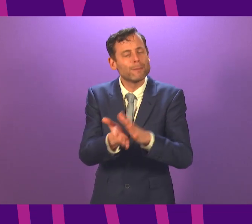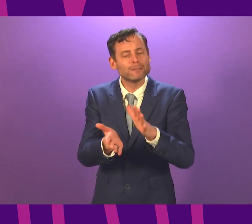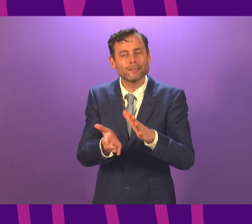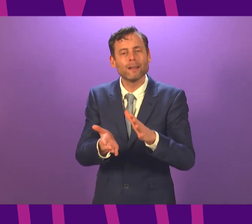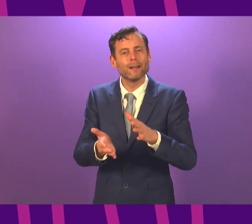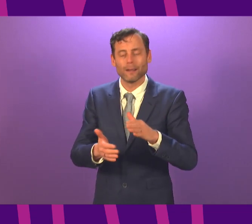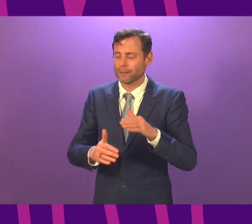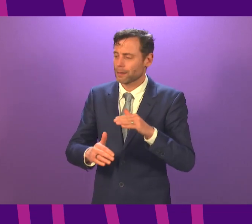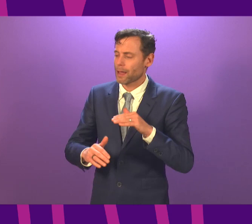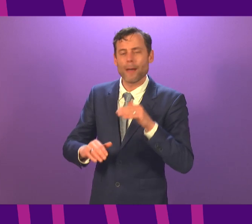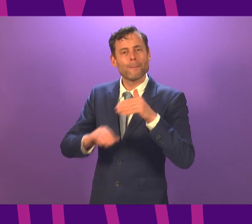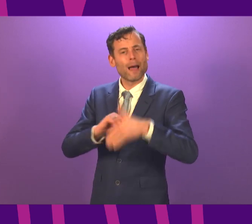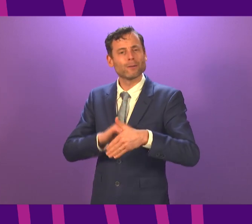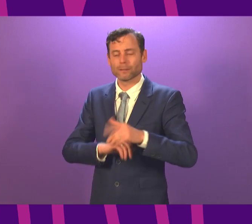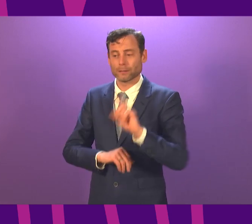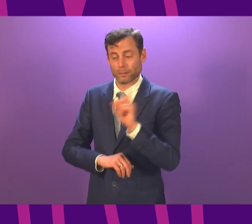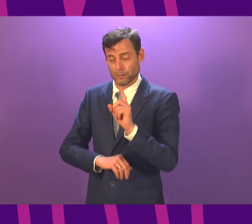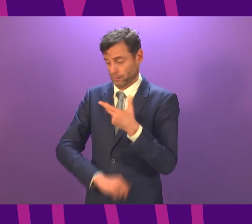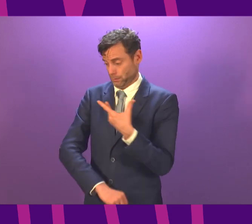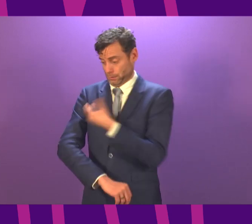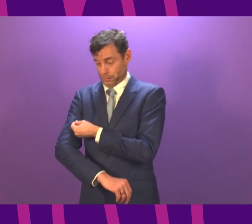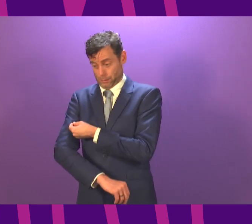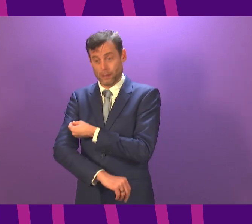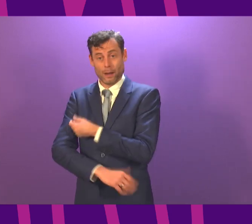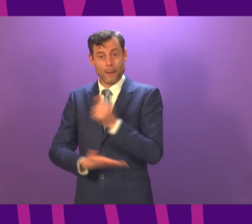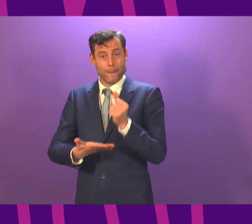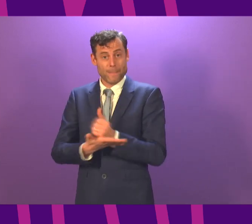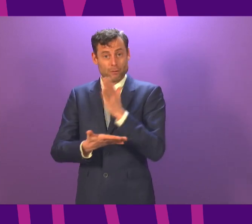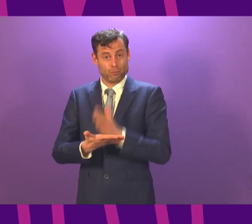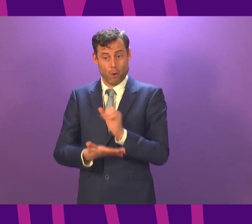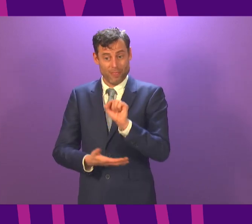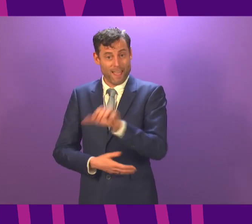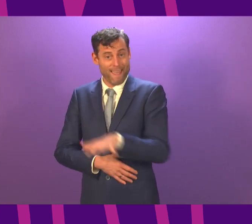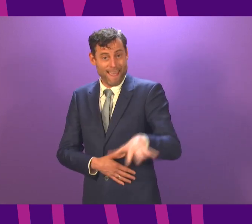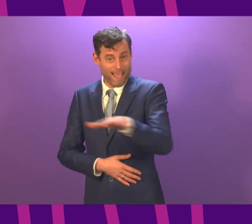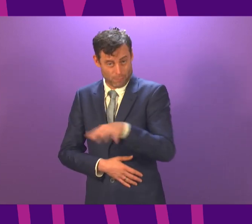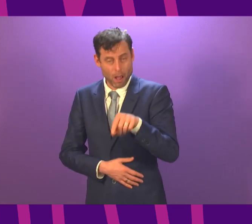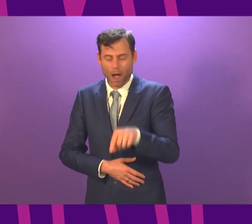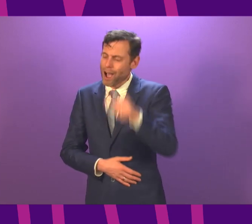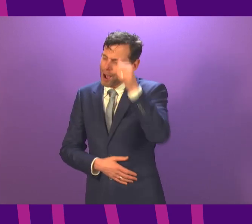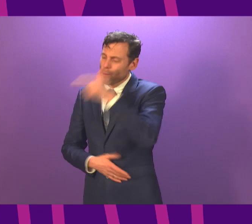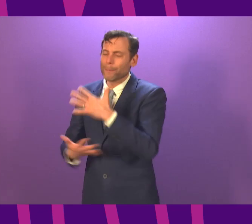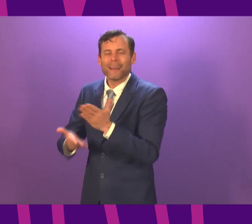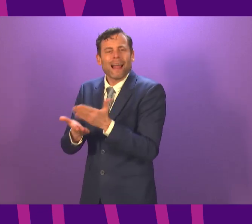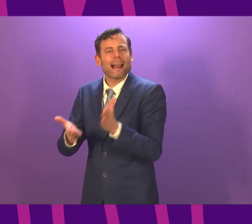action has she taken to ensure that those getting second doses in that health board area will have the same vaccine?